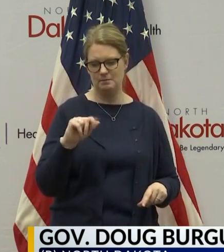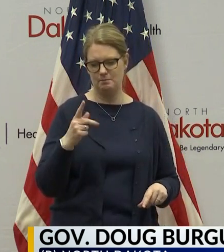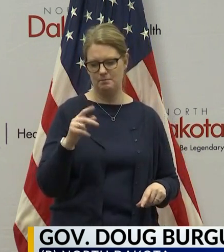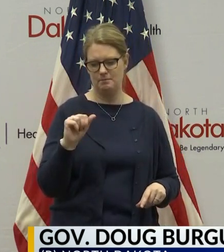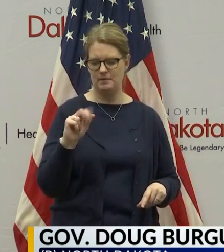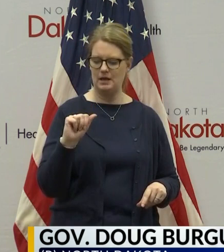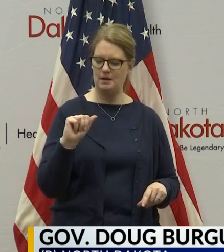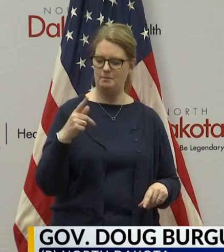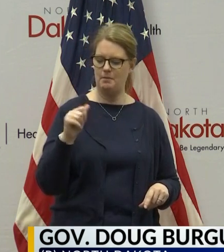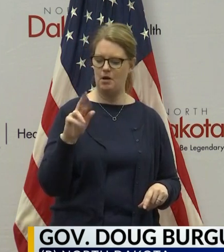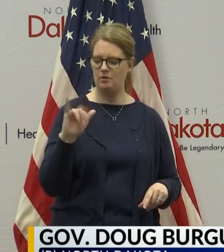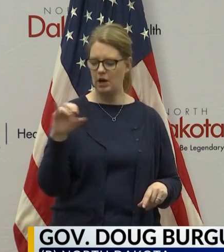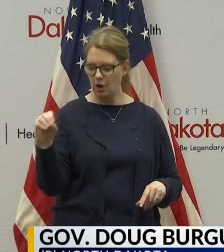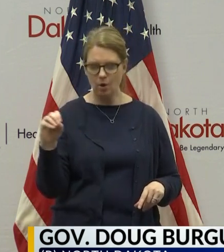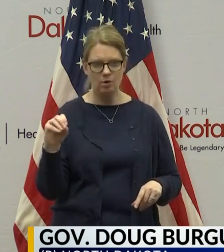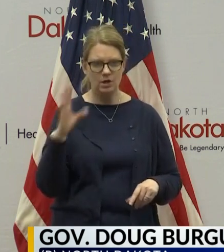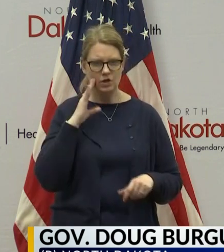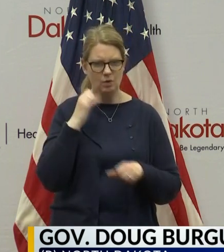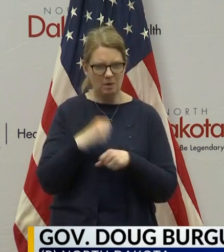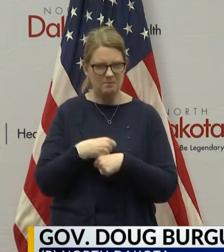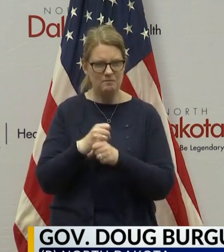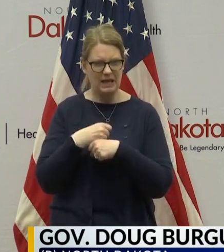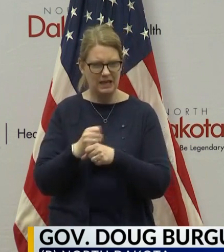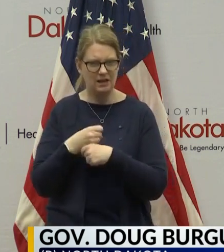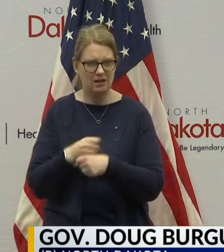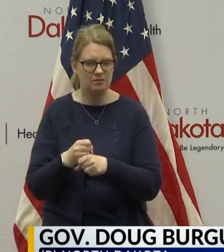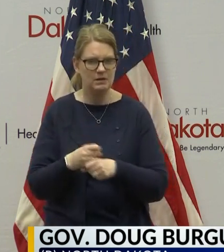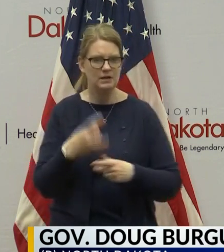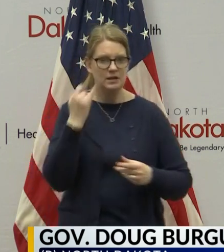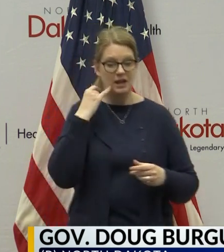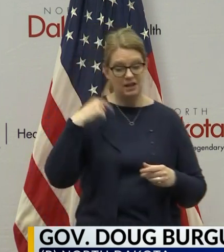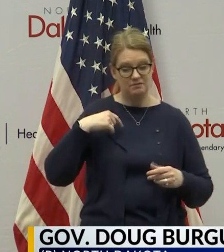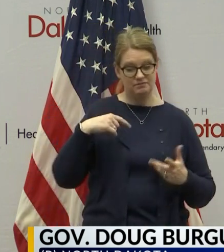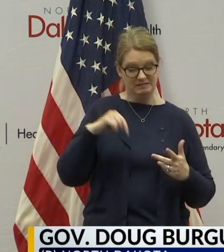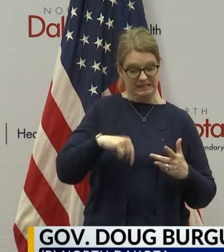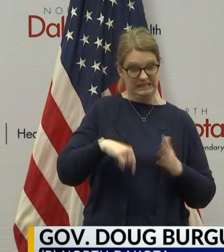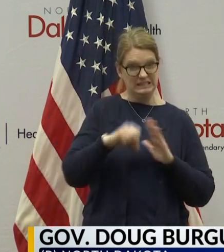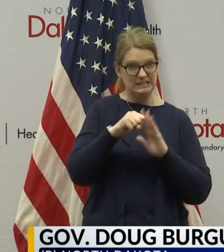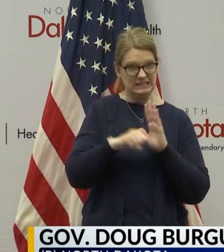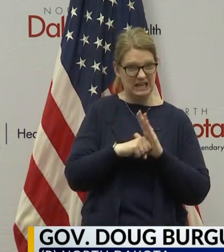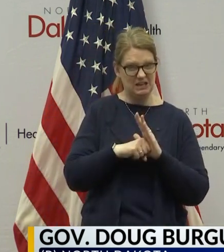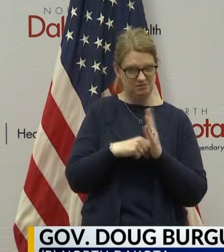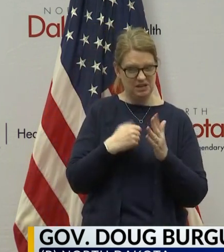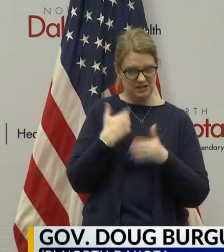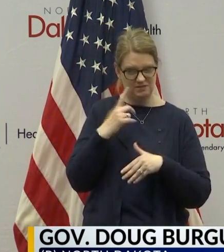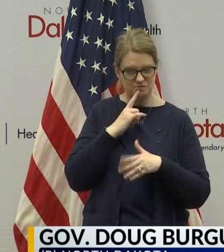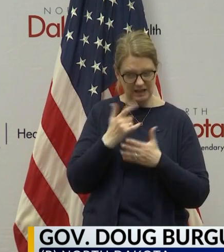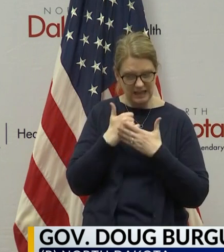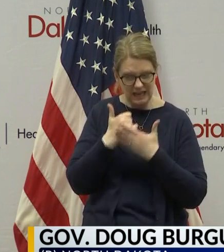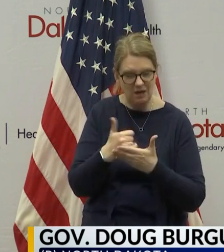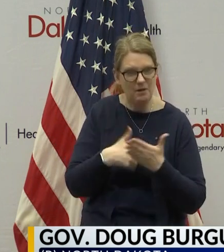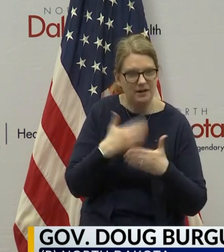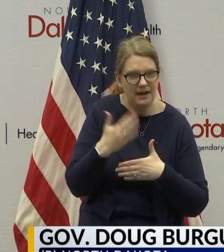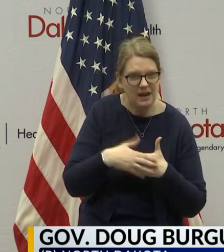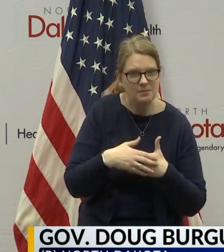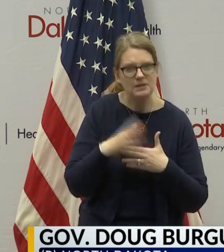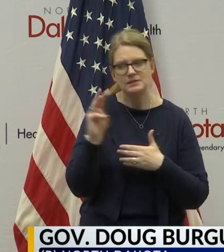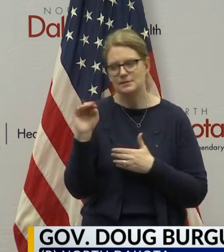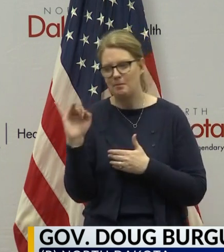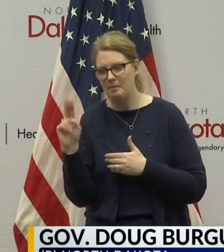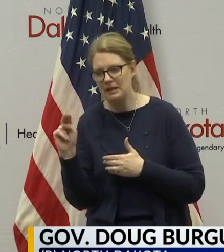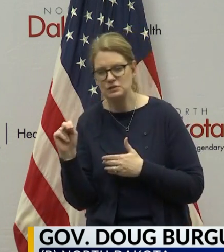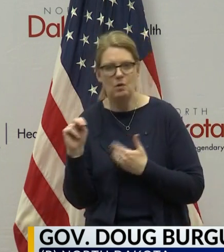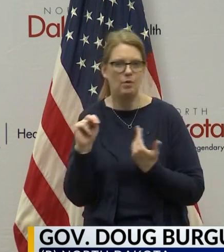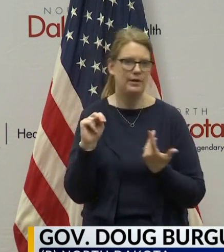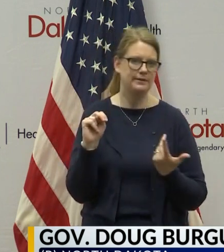if we find ourselves in a position where we can be a state that is managed through this in a way where we can help our neighbors, whether it's, you know, Minnesota